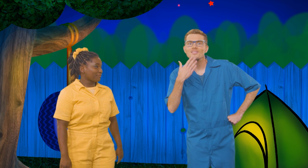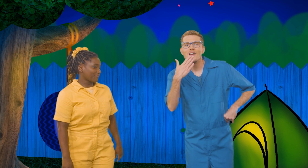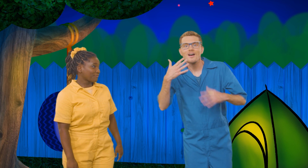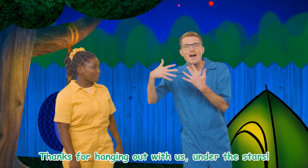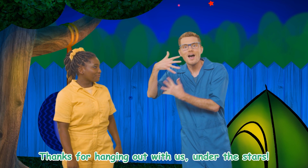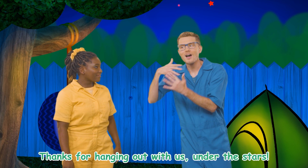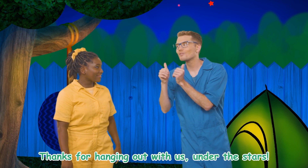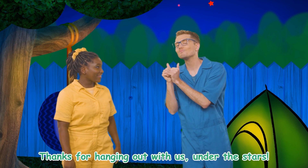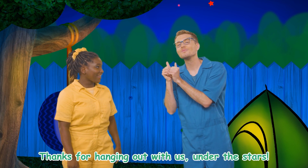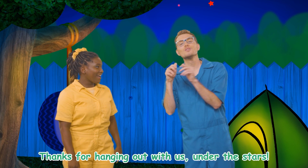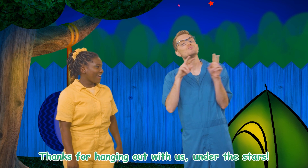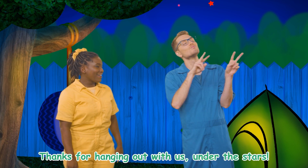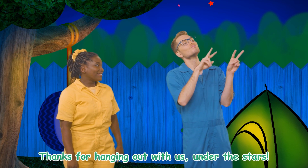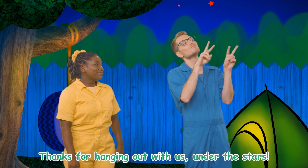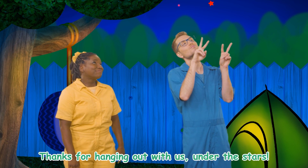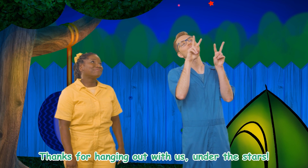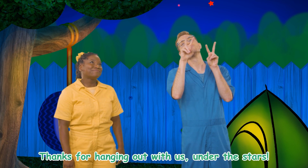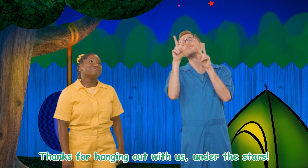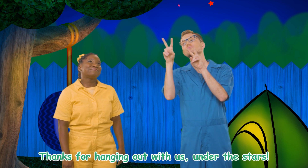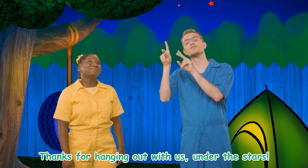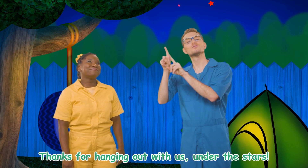Thanks for hanging out with us under the stars